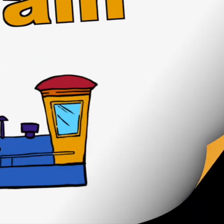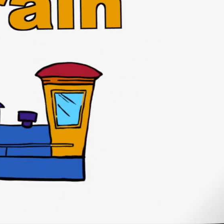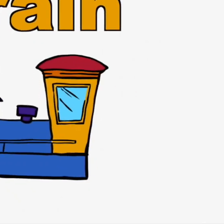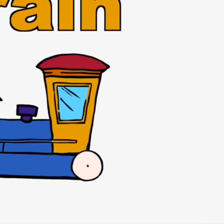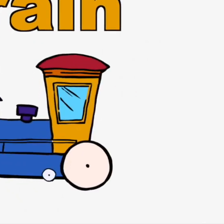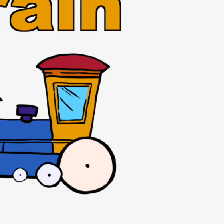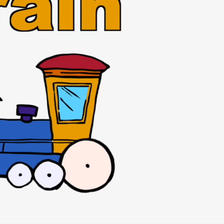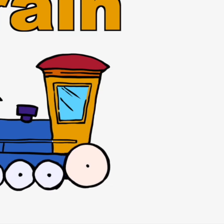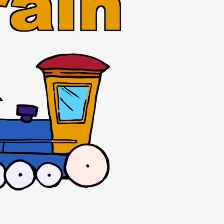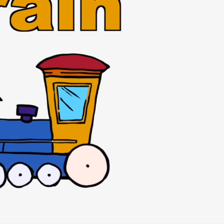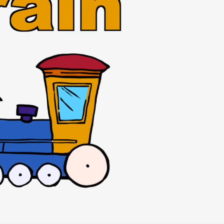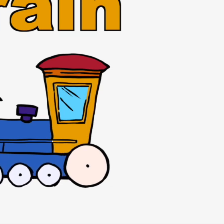Train